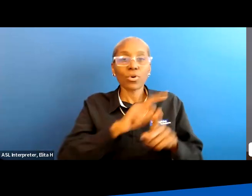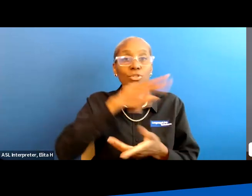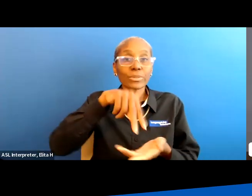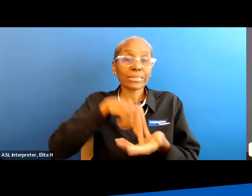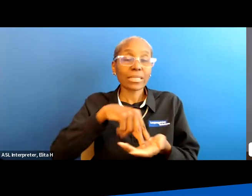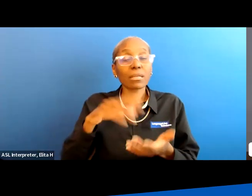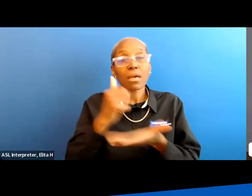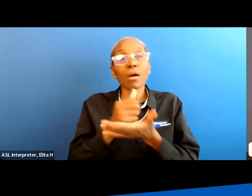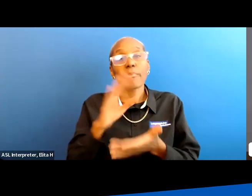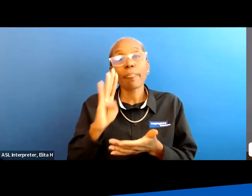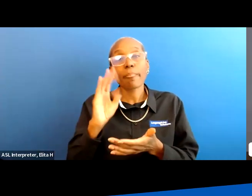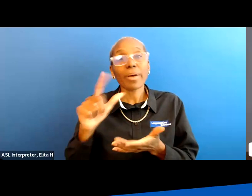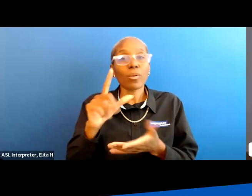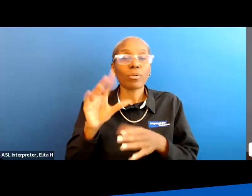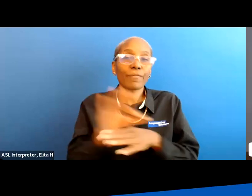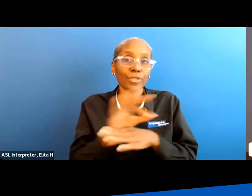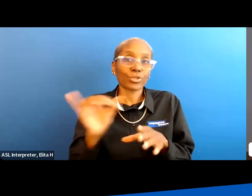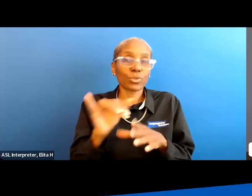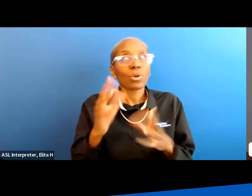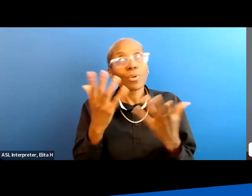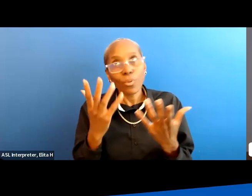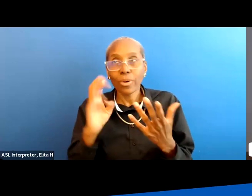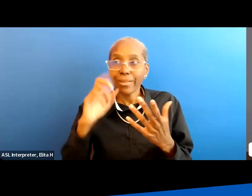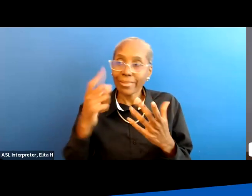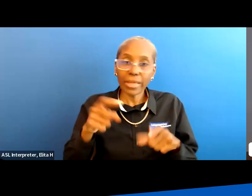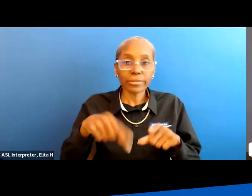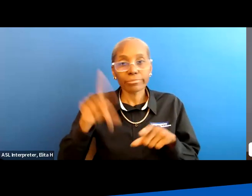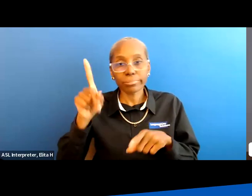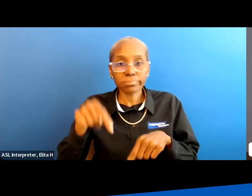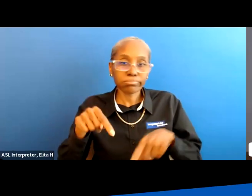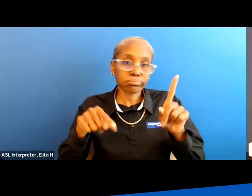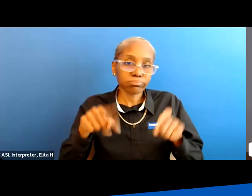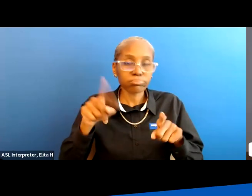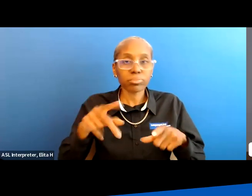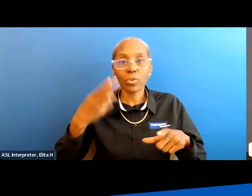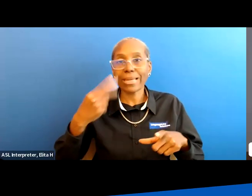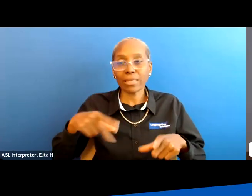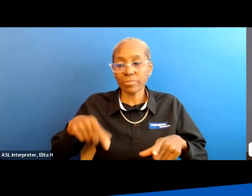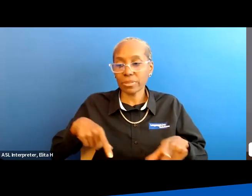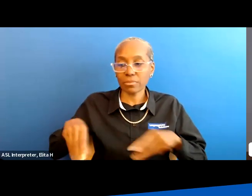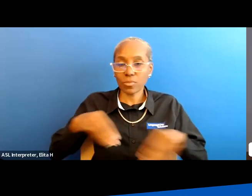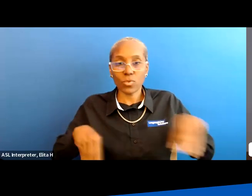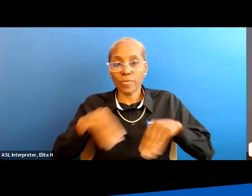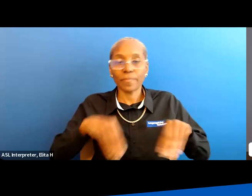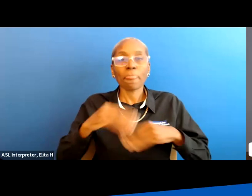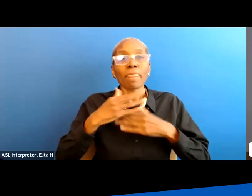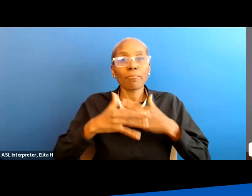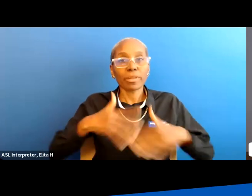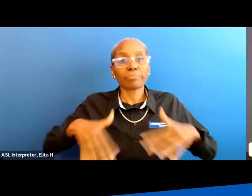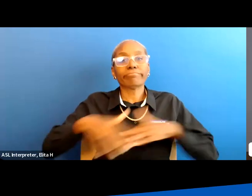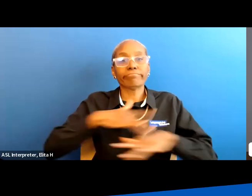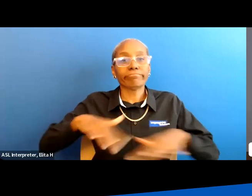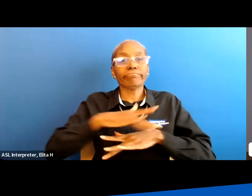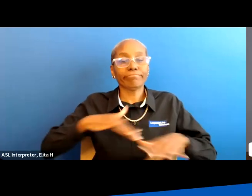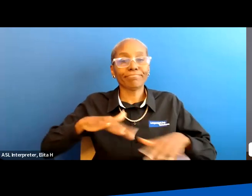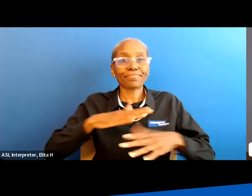bowel function or moving your legs exercising your legs and your hips to get that blood circulating through